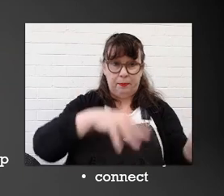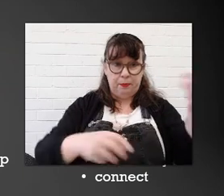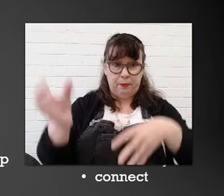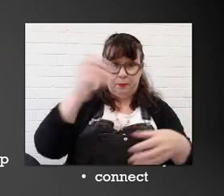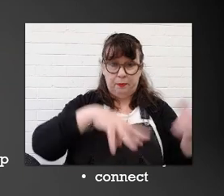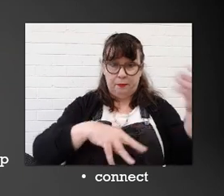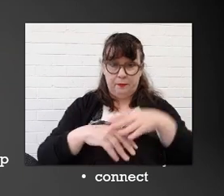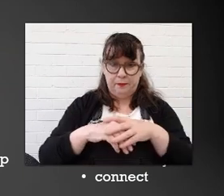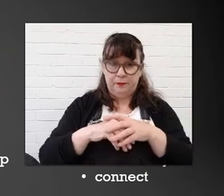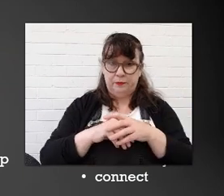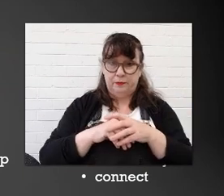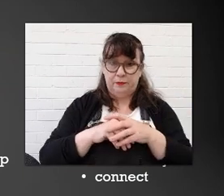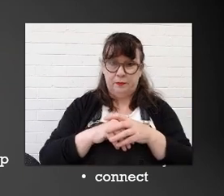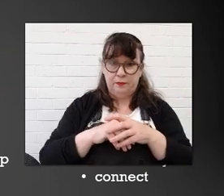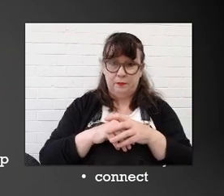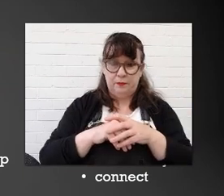Pack up.